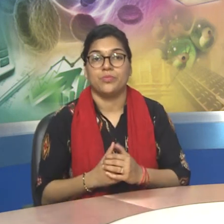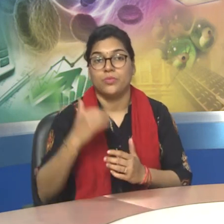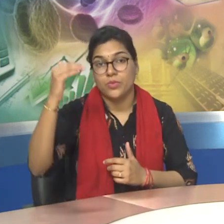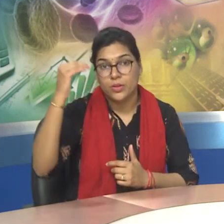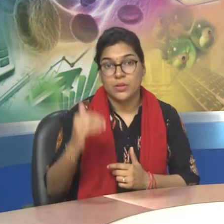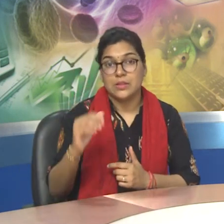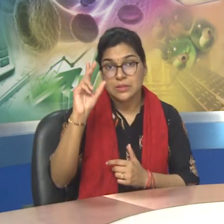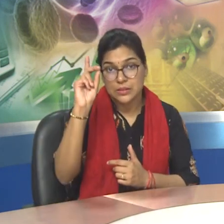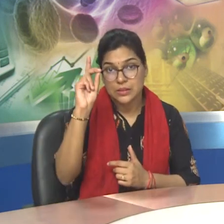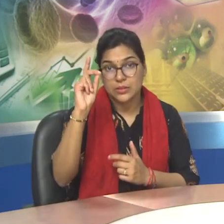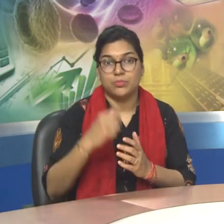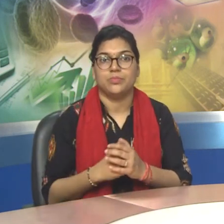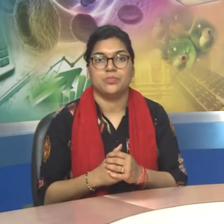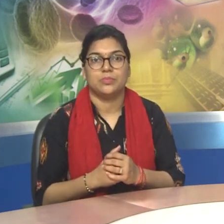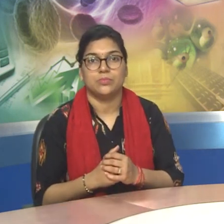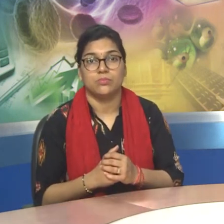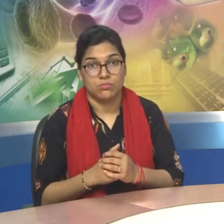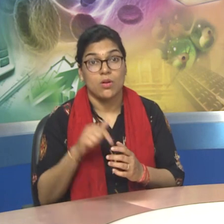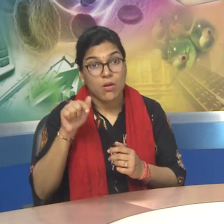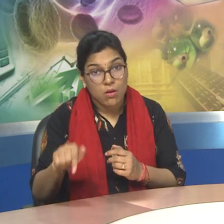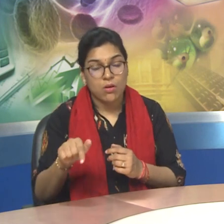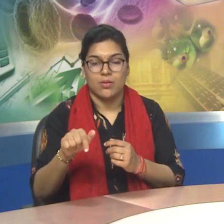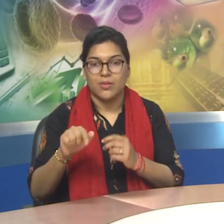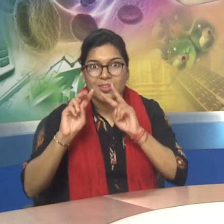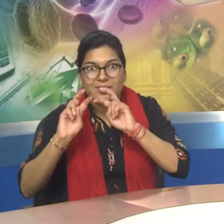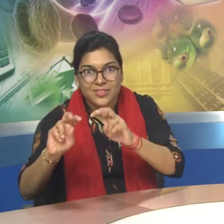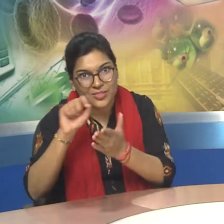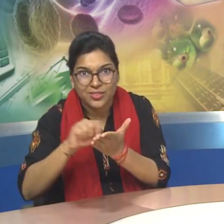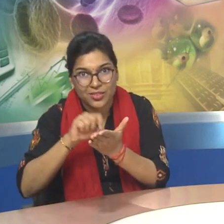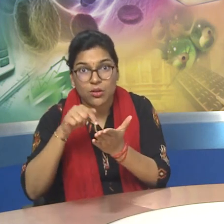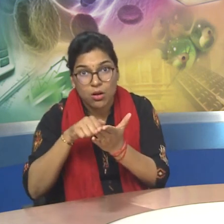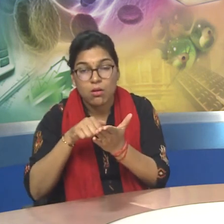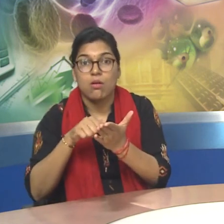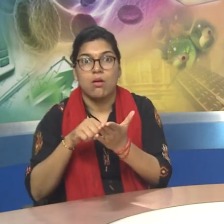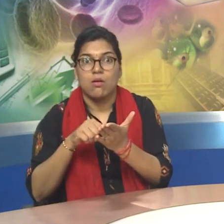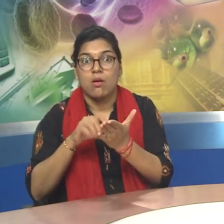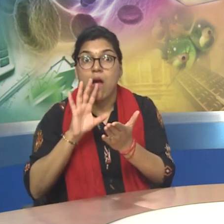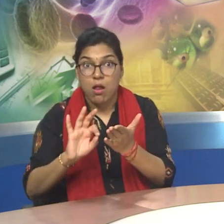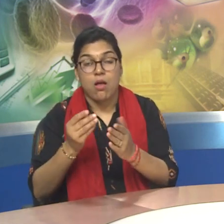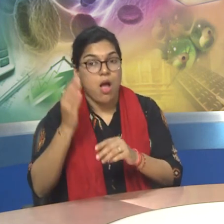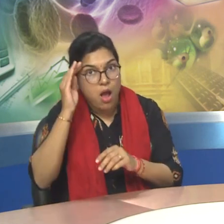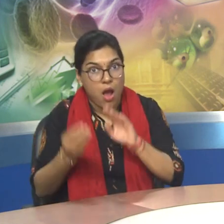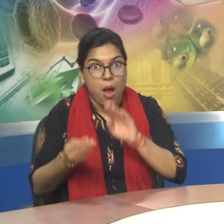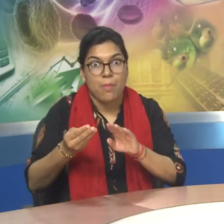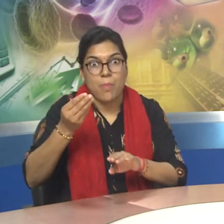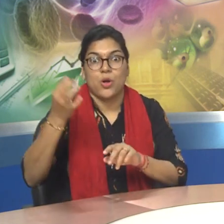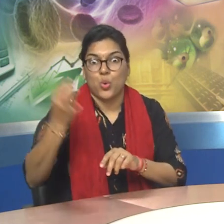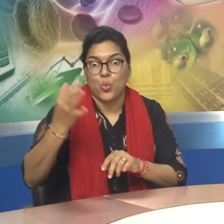These journals are the primary sources of information and also called as primary periodicals.